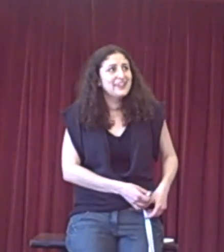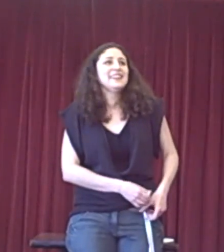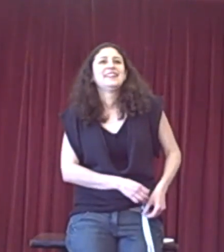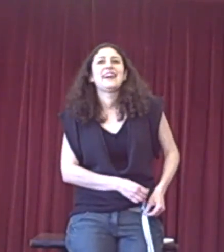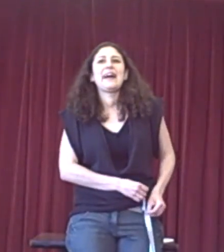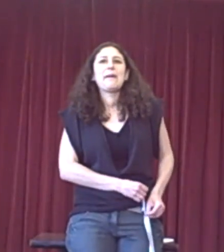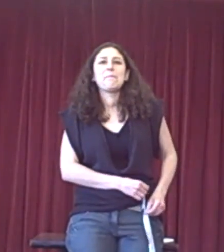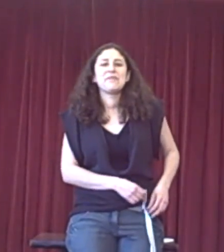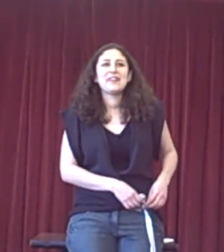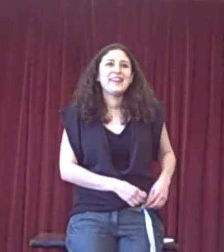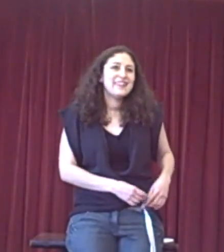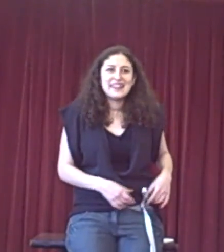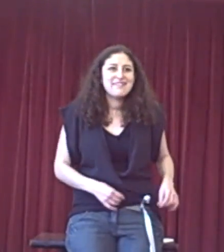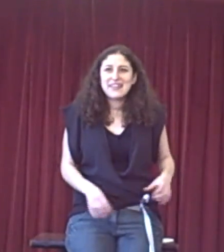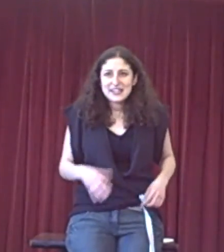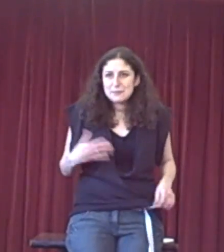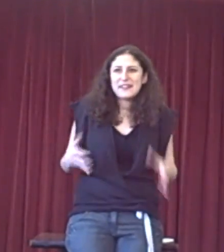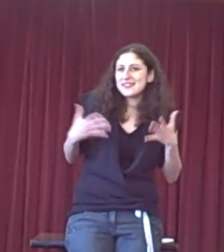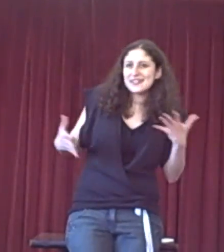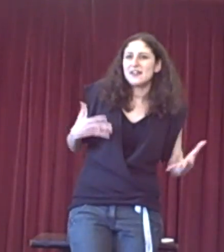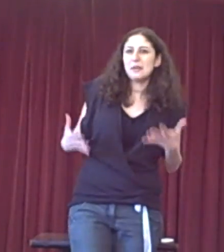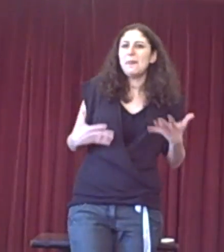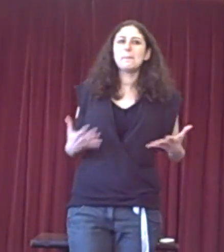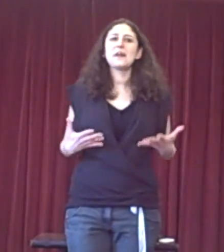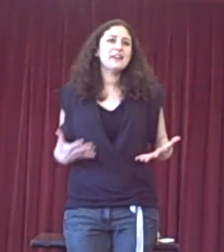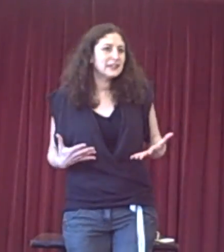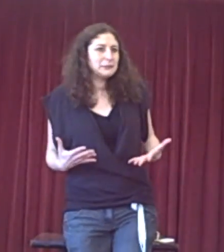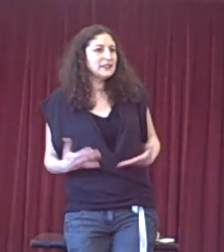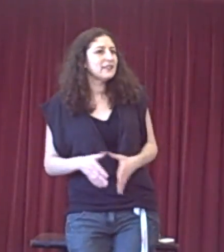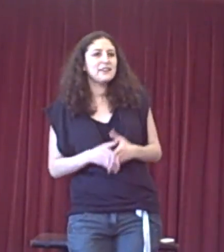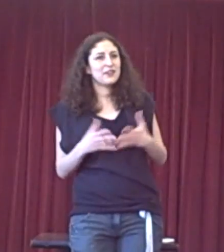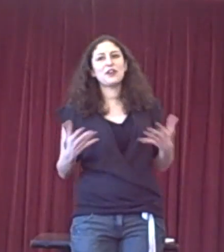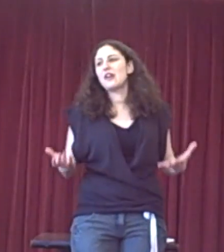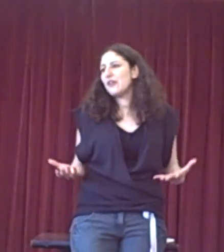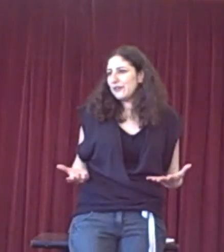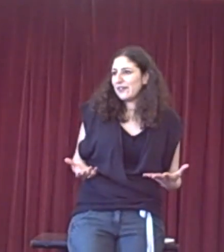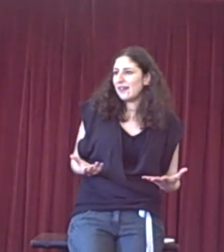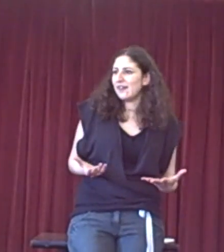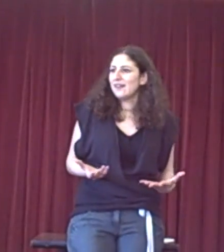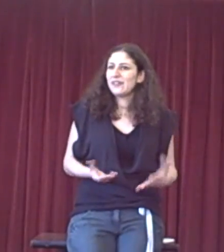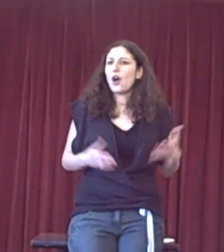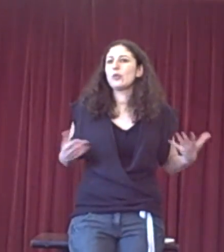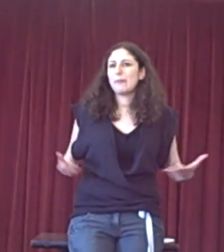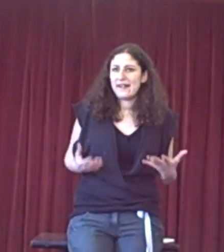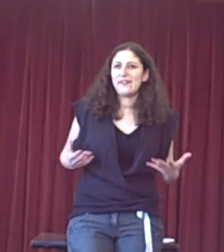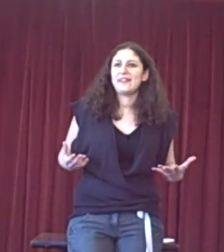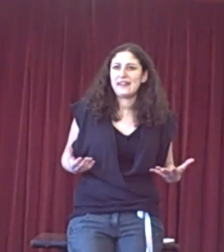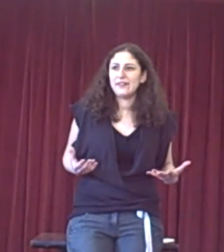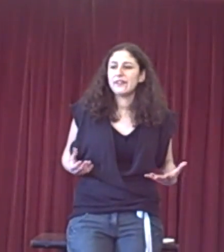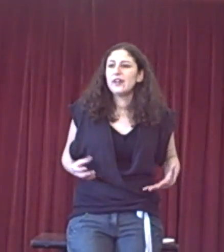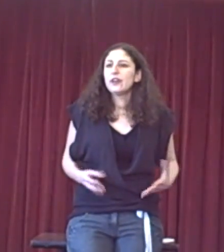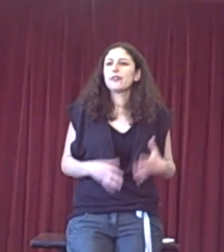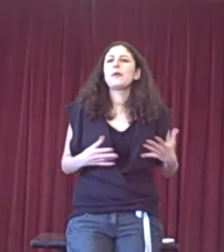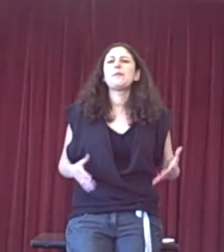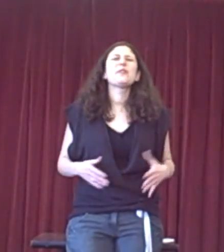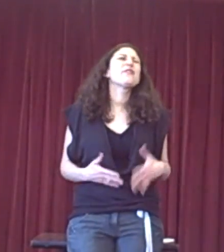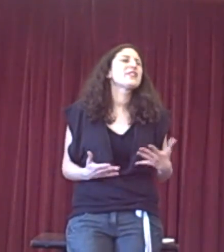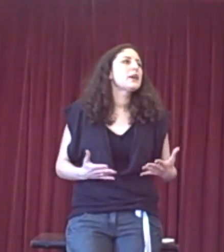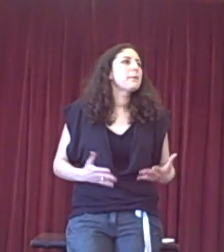expenses argument, money argument, that you're going to lose the whole debate in that sense. Because most people say, for example,